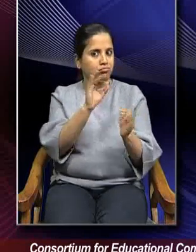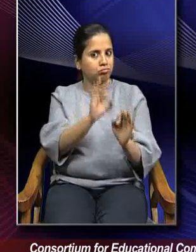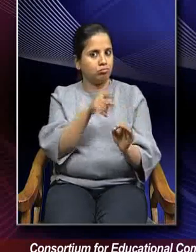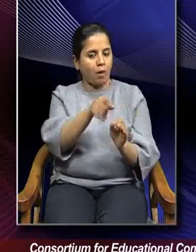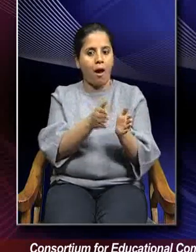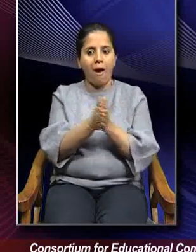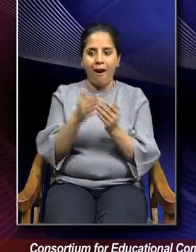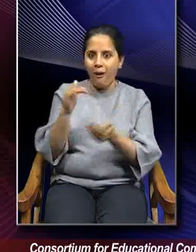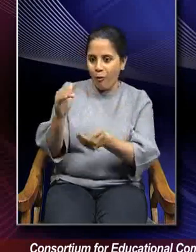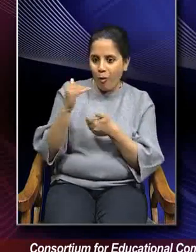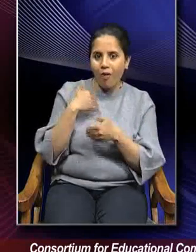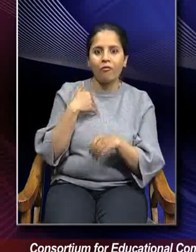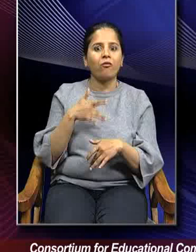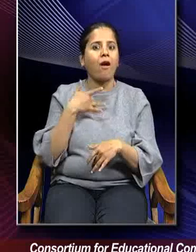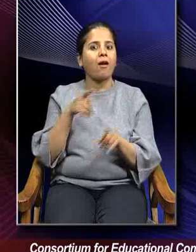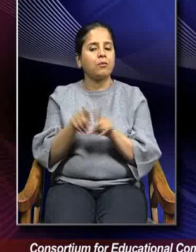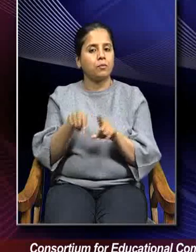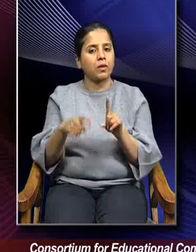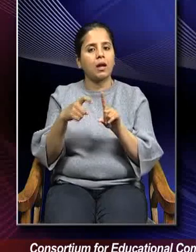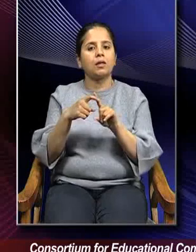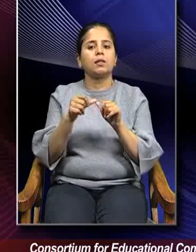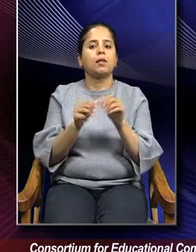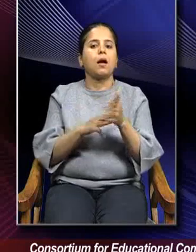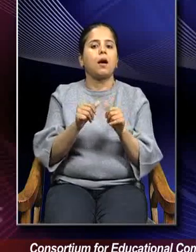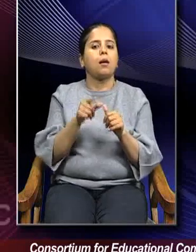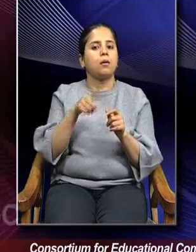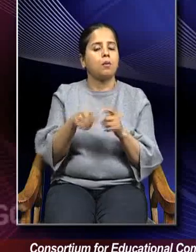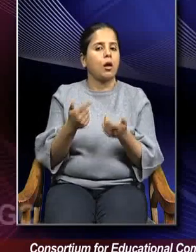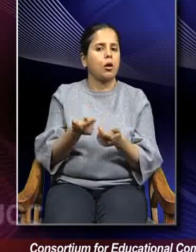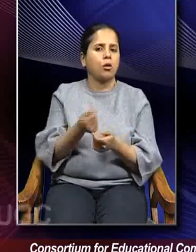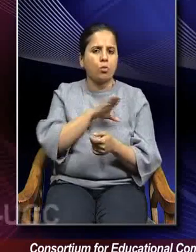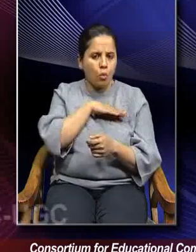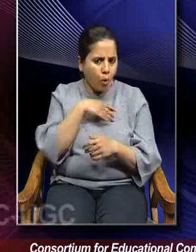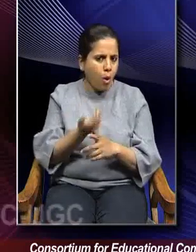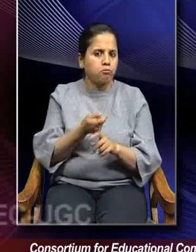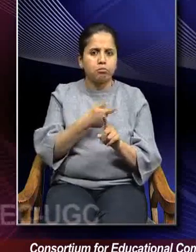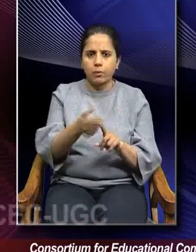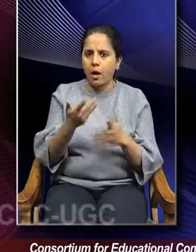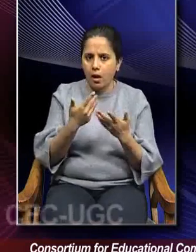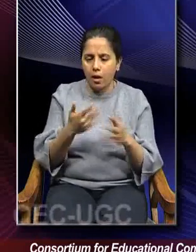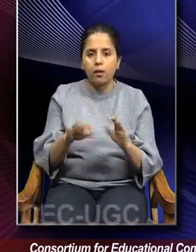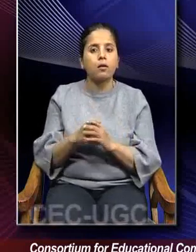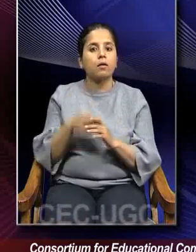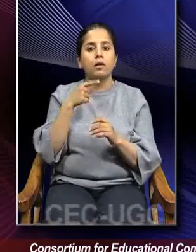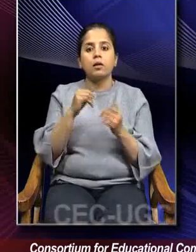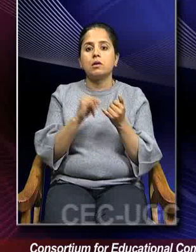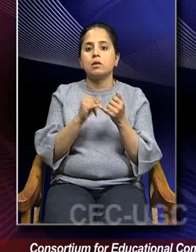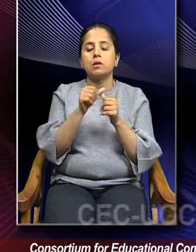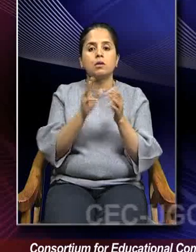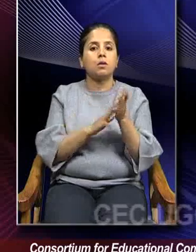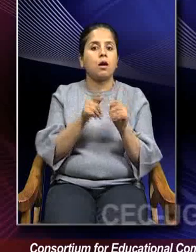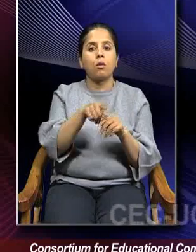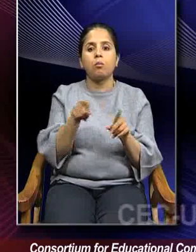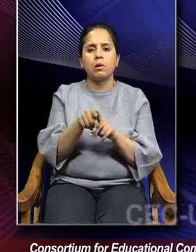motivated to work. So Dama is indicating towards the cost or price element of that. Sama is indicating towards the